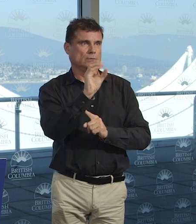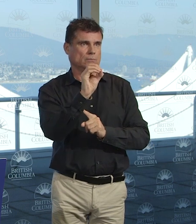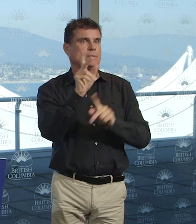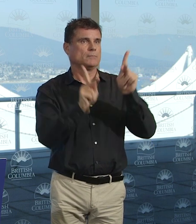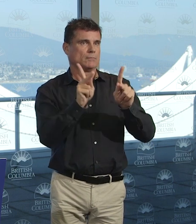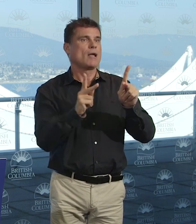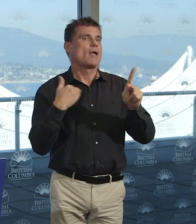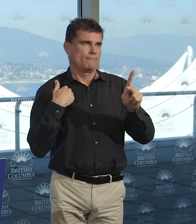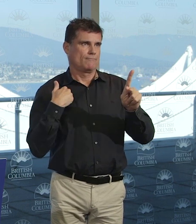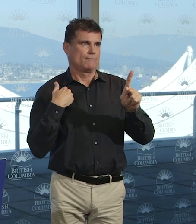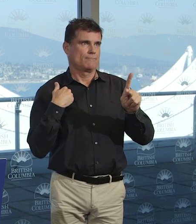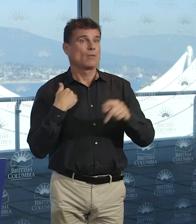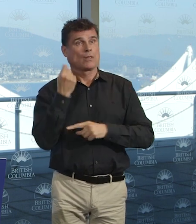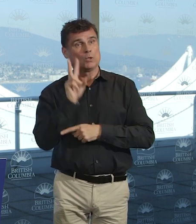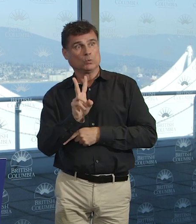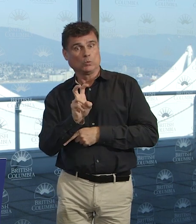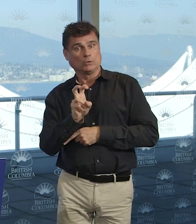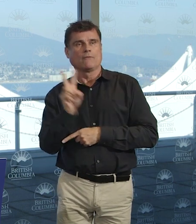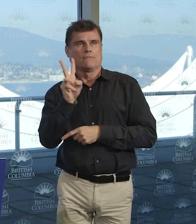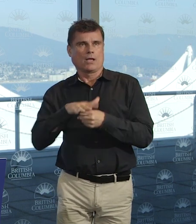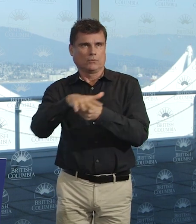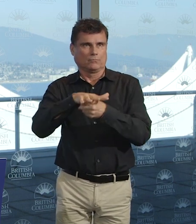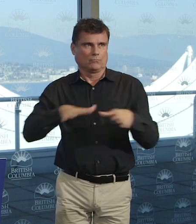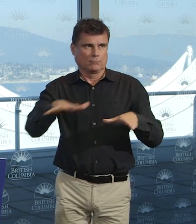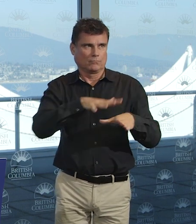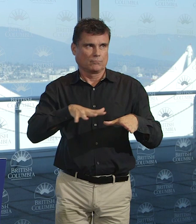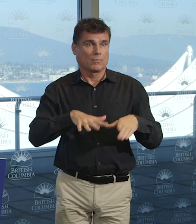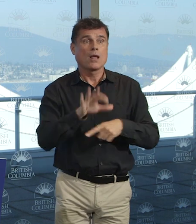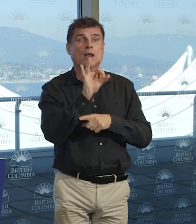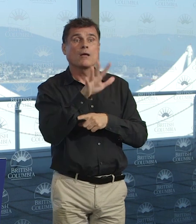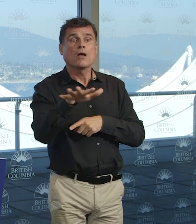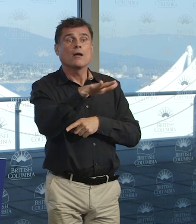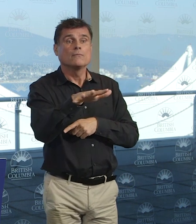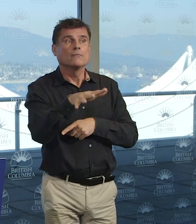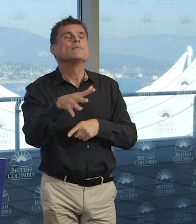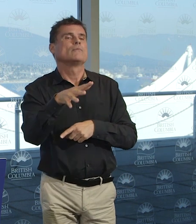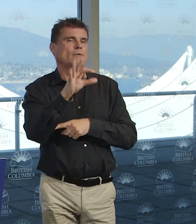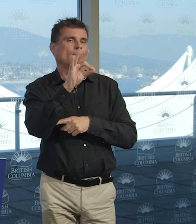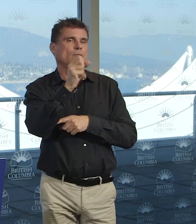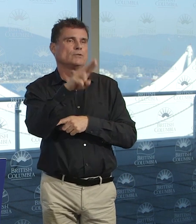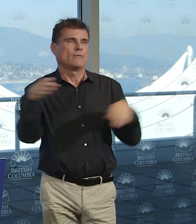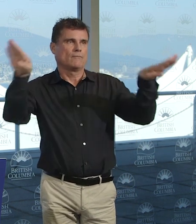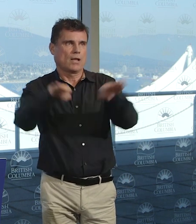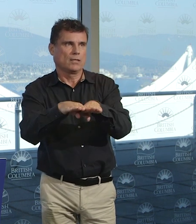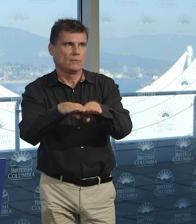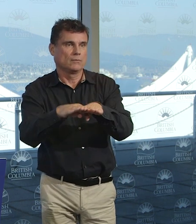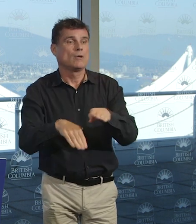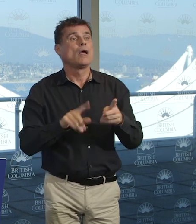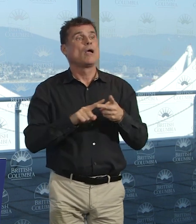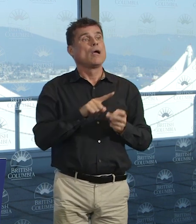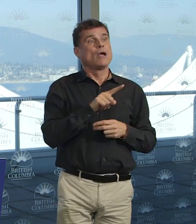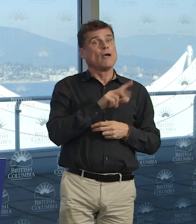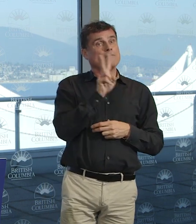includes 200 in Vancouver Coastal Health, 95 in the Fraser Health region, 30 in Vancouver Island, 19 in the